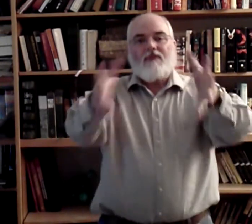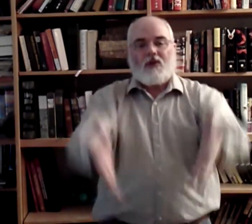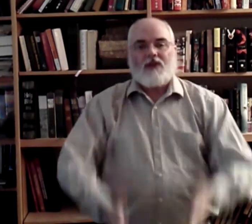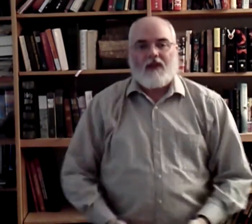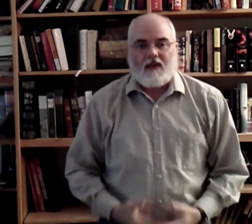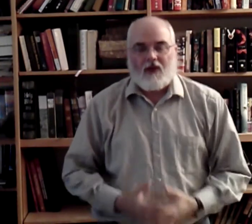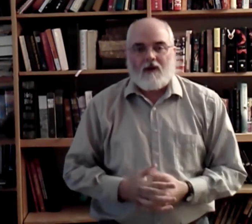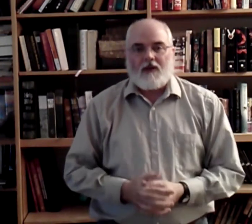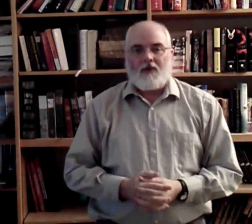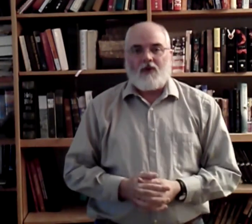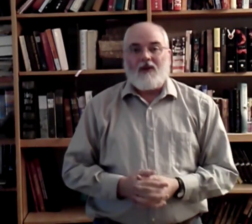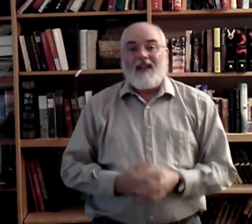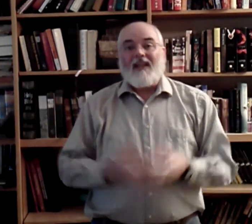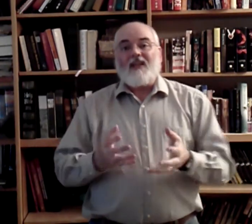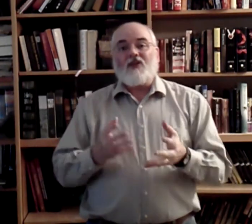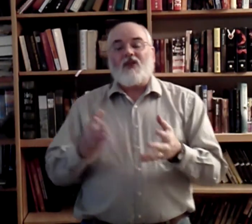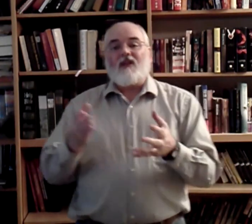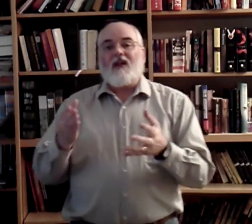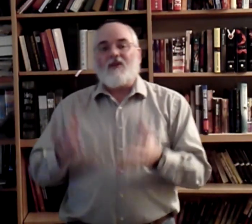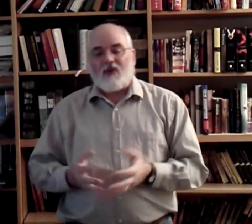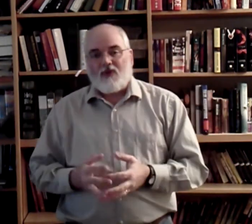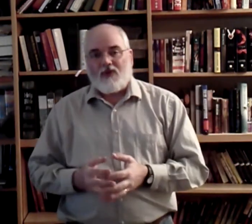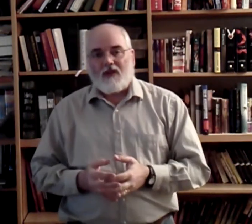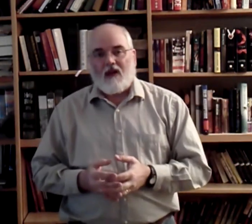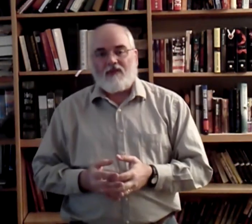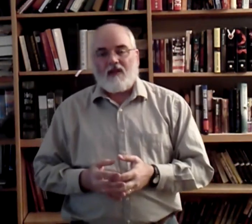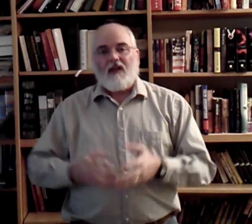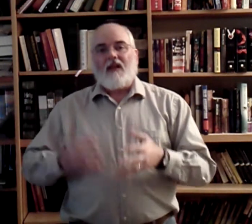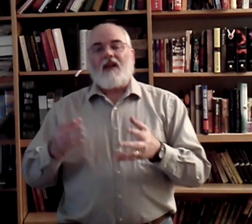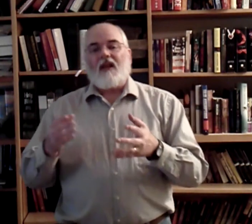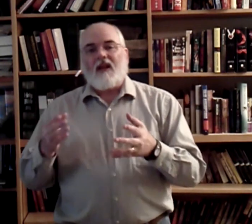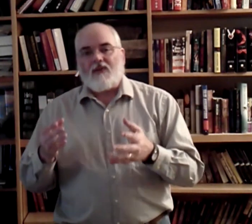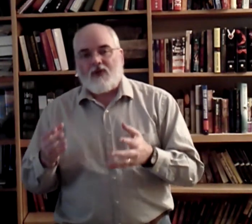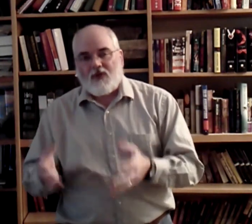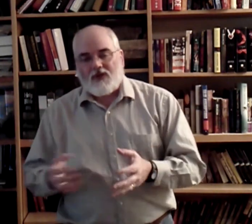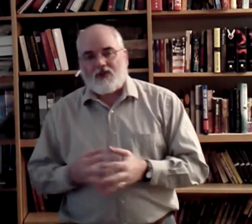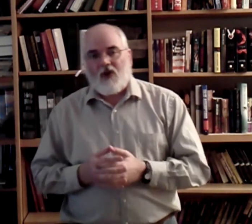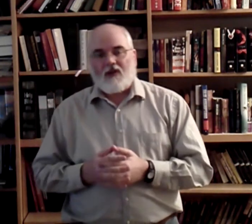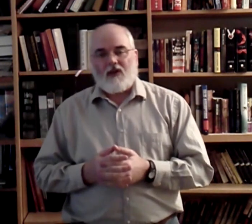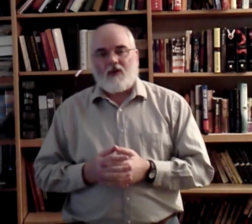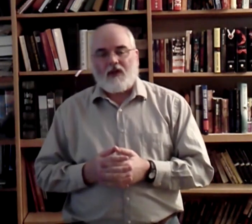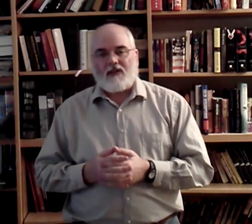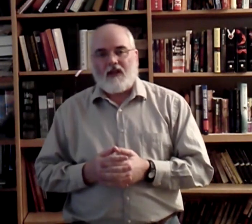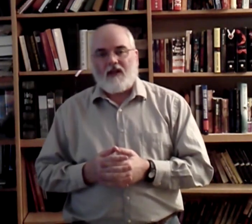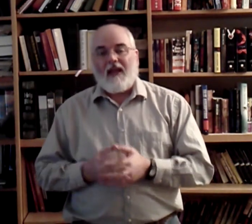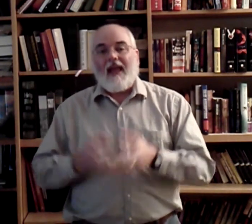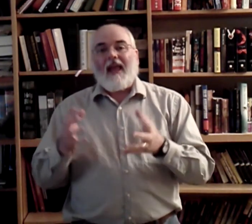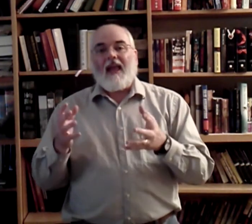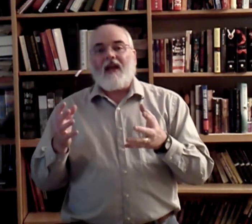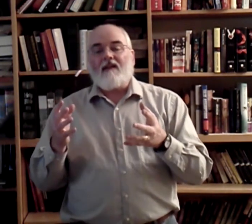first thing that you're going to do is introduce yourself, introduce the song that you're going to sing, and